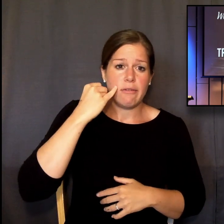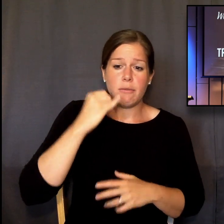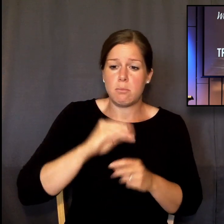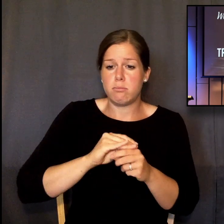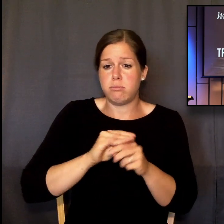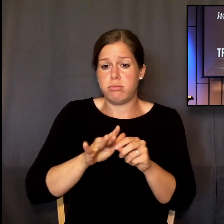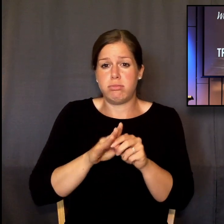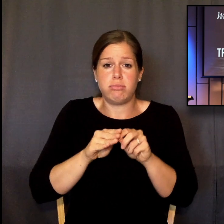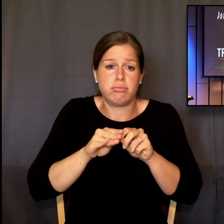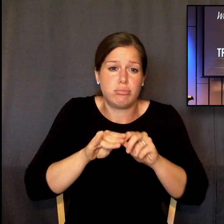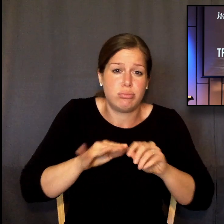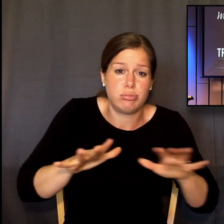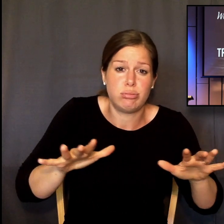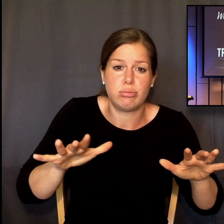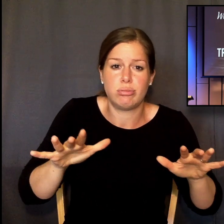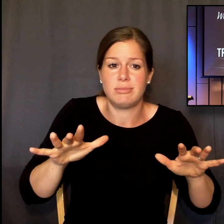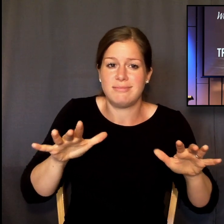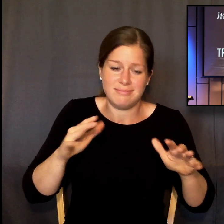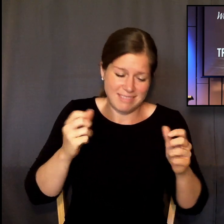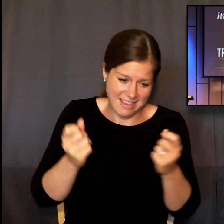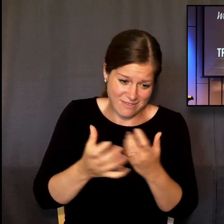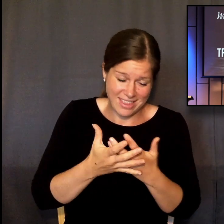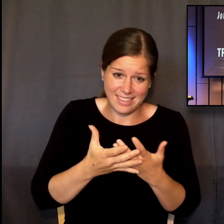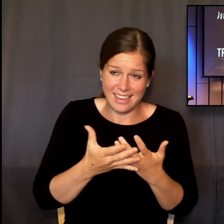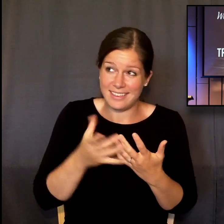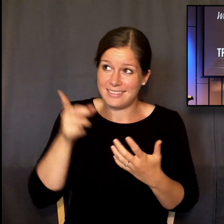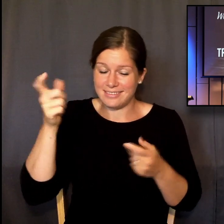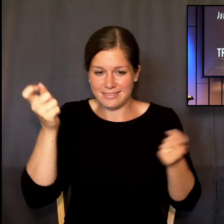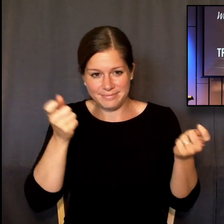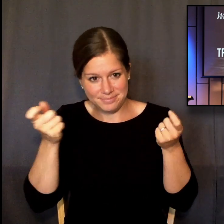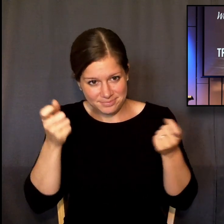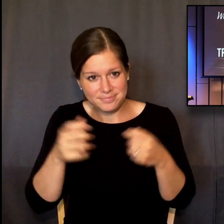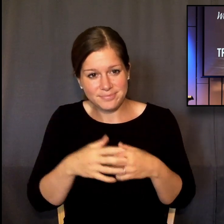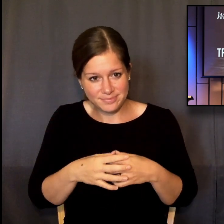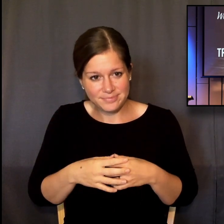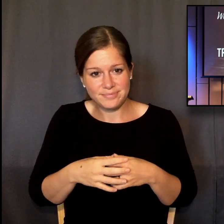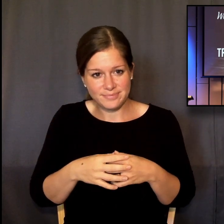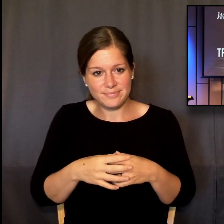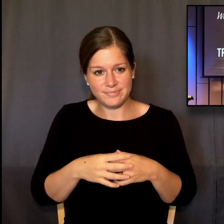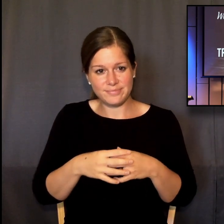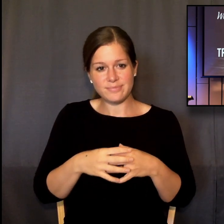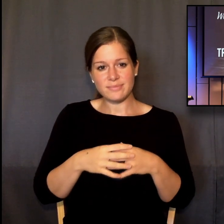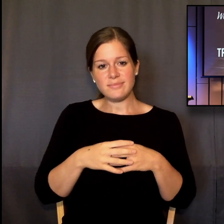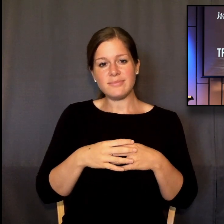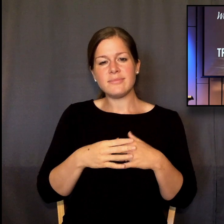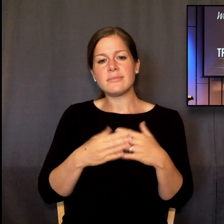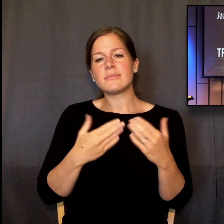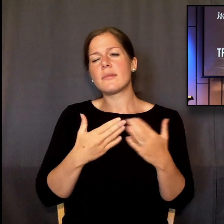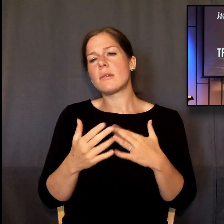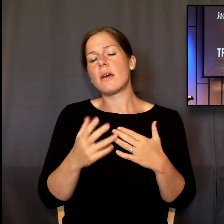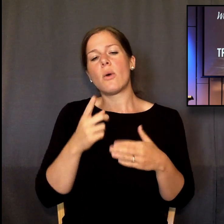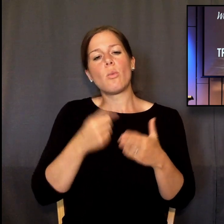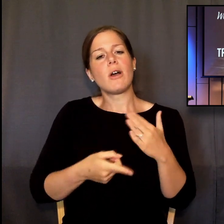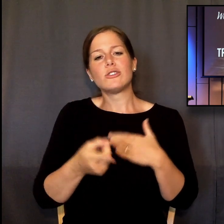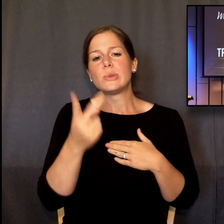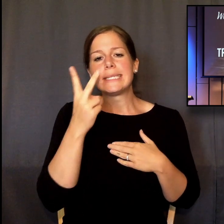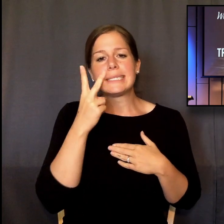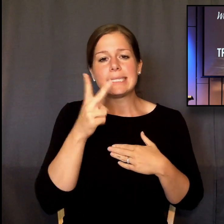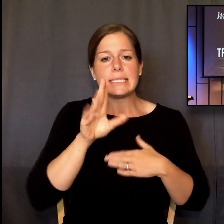The universal nature of God's work, as seen in Ephesians 1 11, means no matter what you're looking at, on TV, on the road, on your